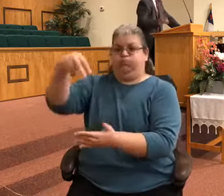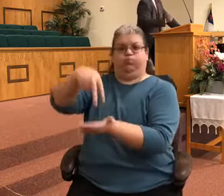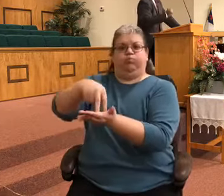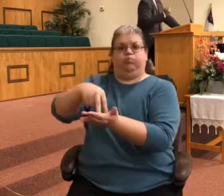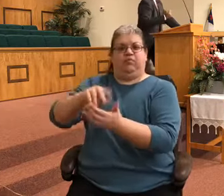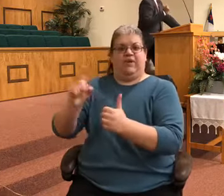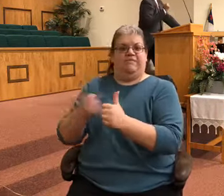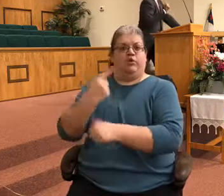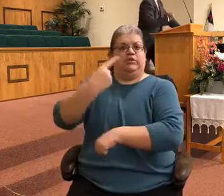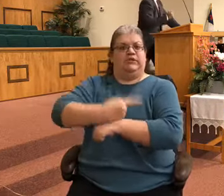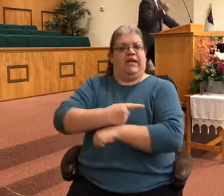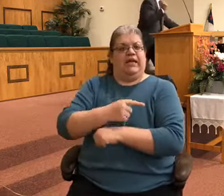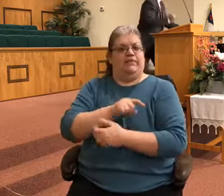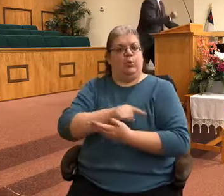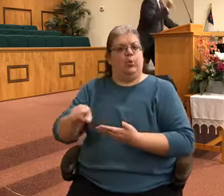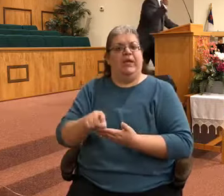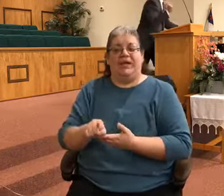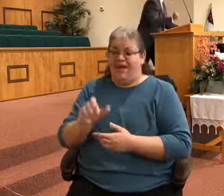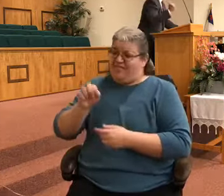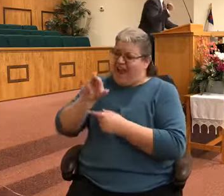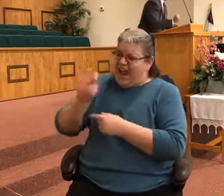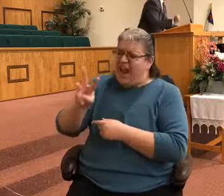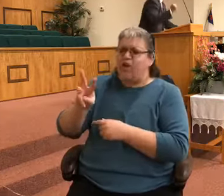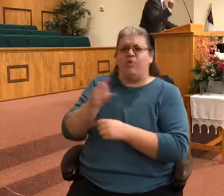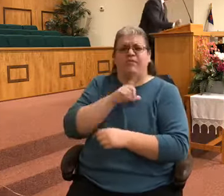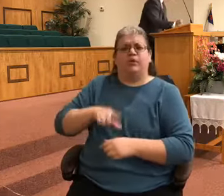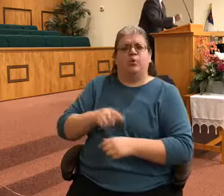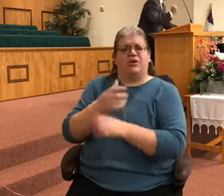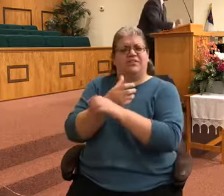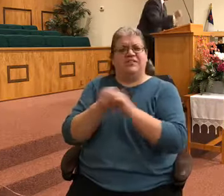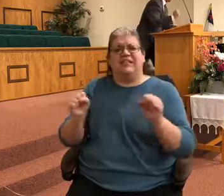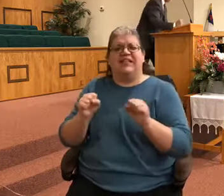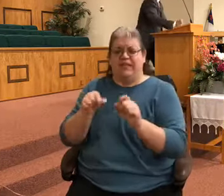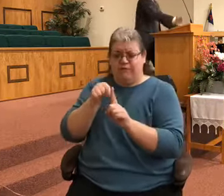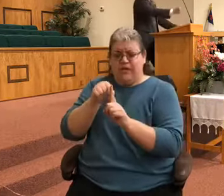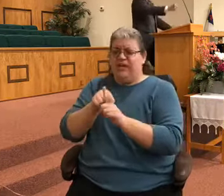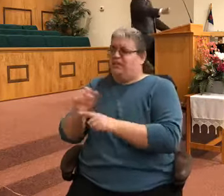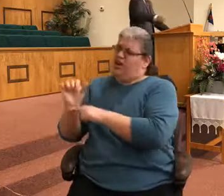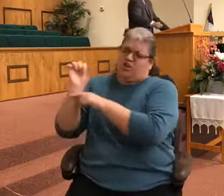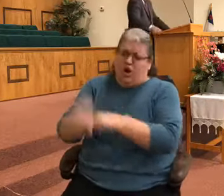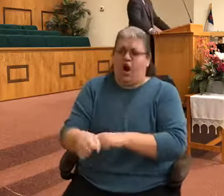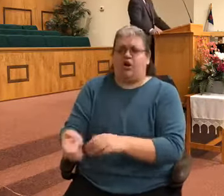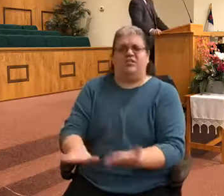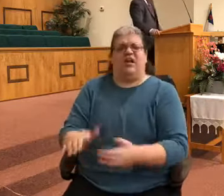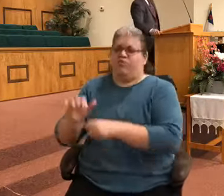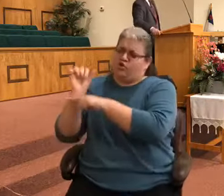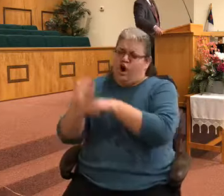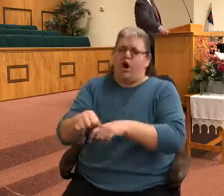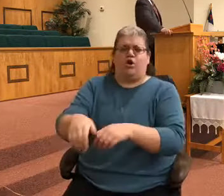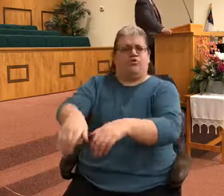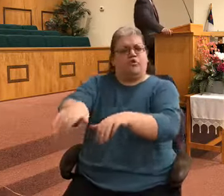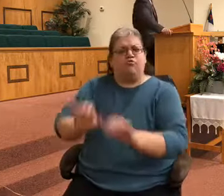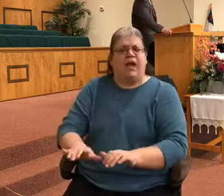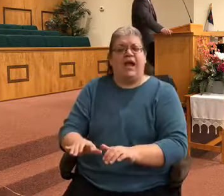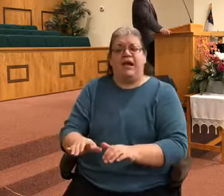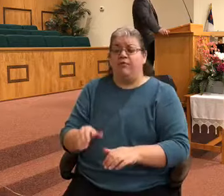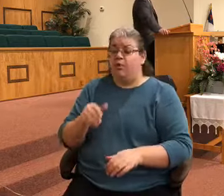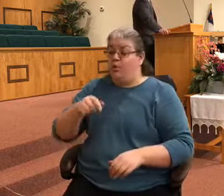arrow of the Lord's deliverance conquered death and the grave and all who put their faith in Him received victory over hell